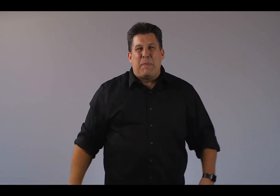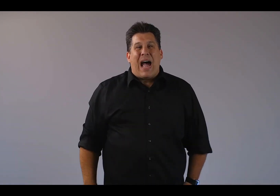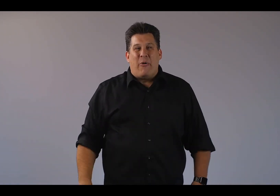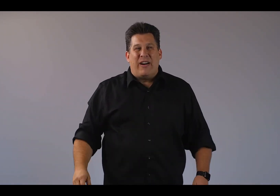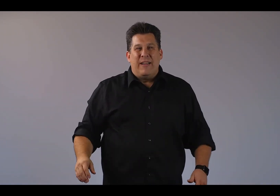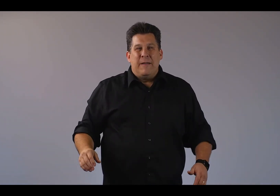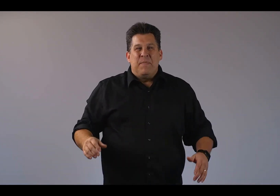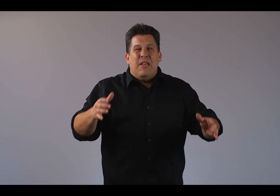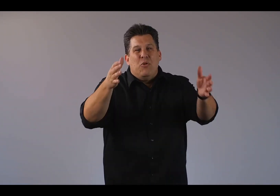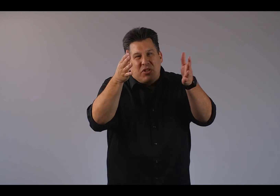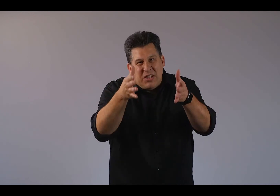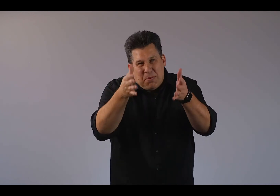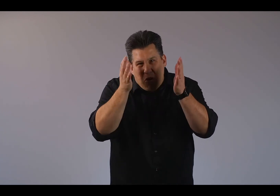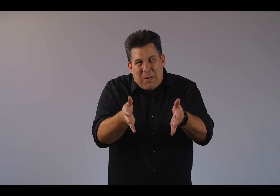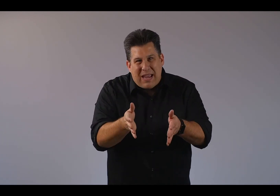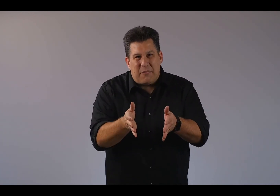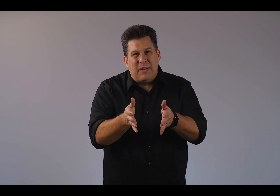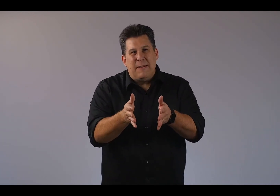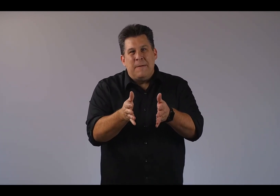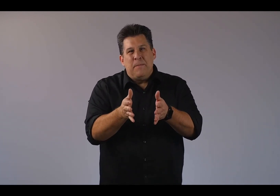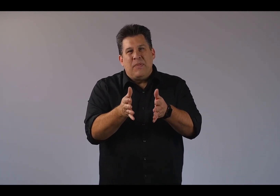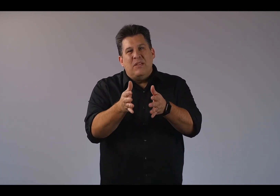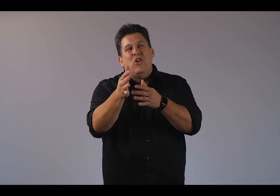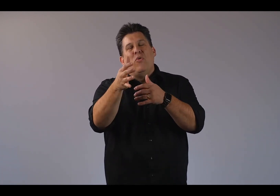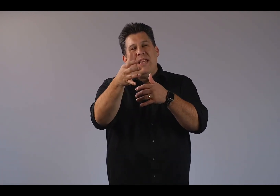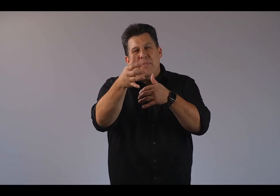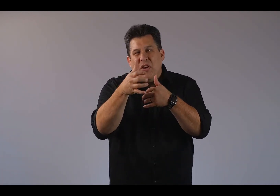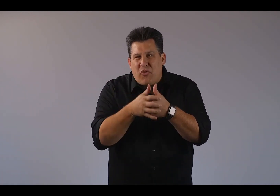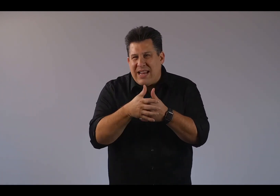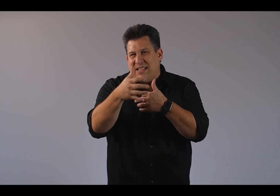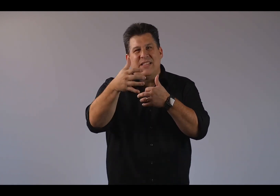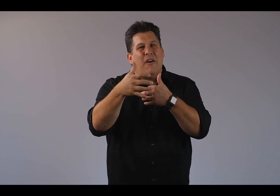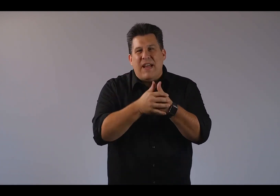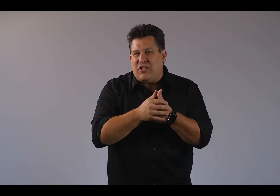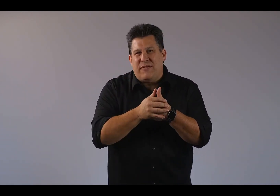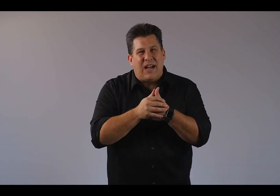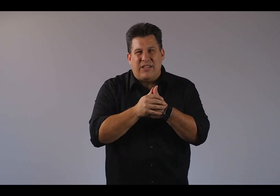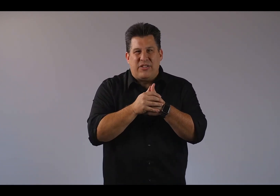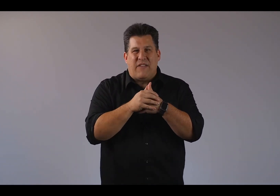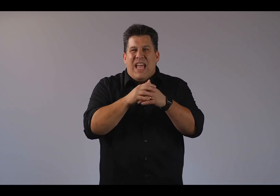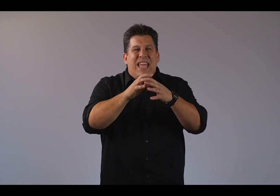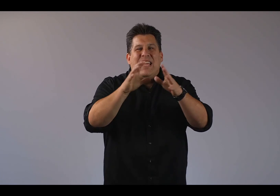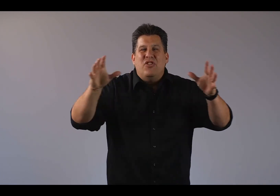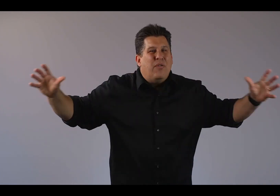power if you will simply obey him. Don't keep the grace and the salvation of God to yourself. He can do the